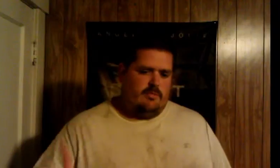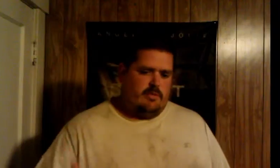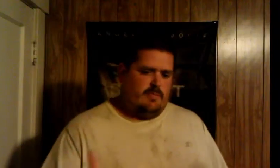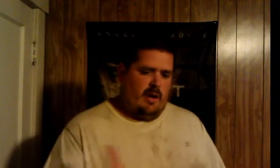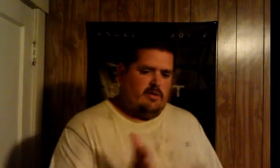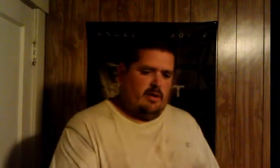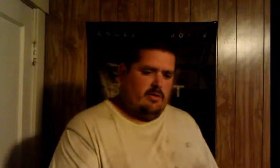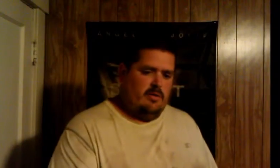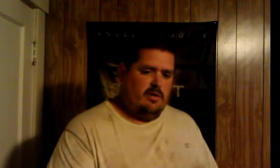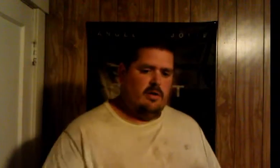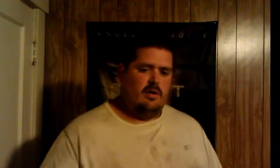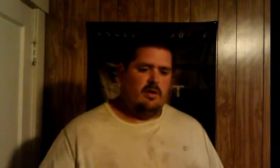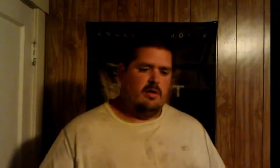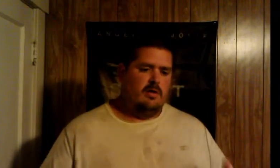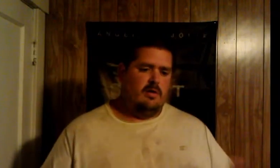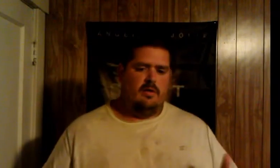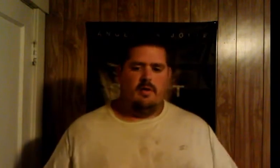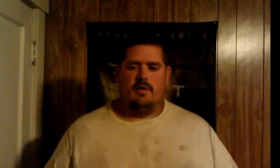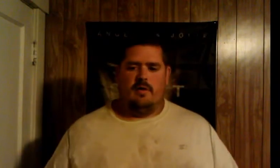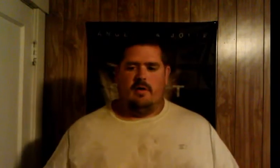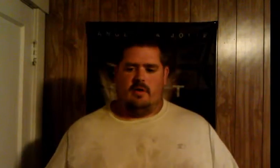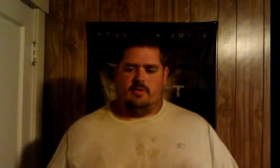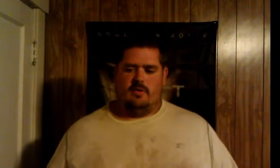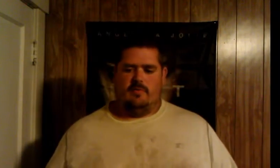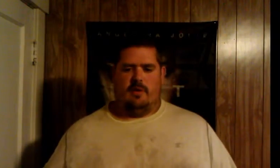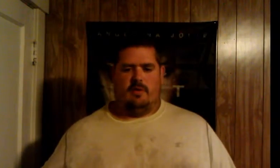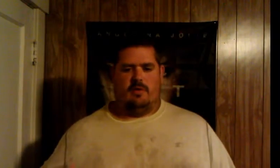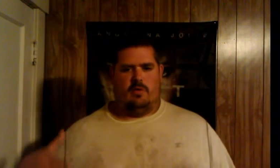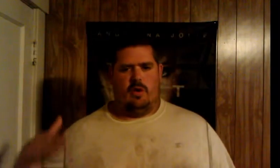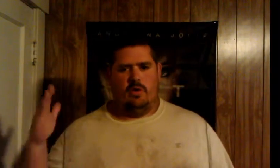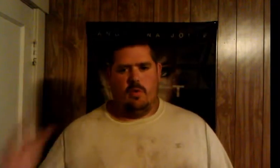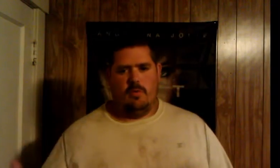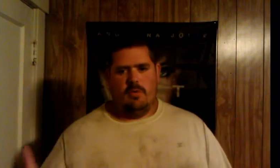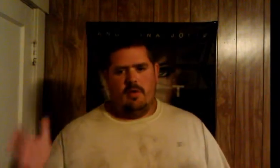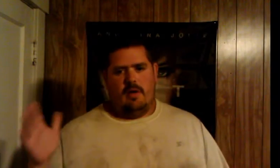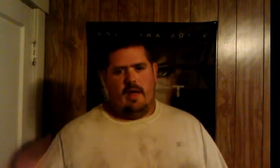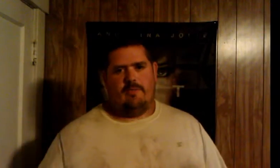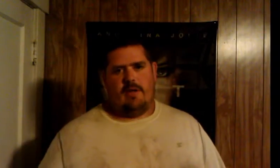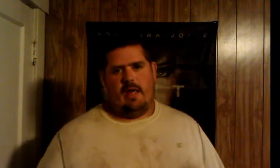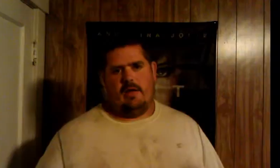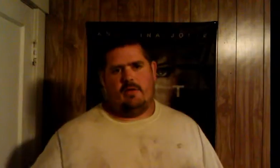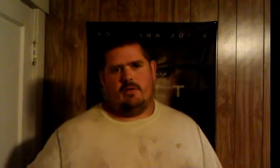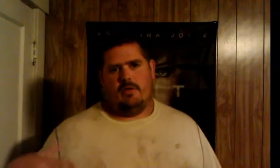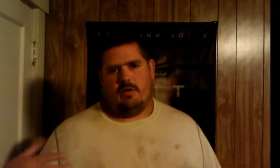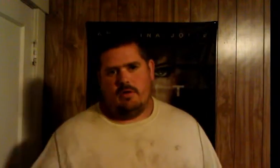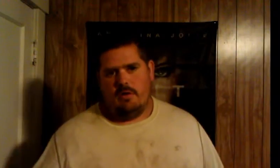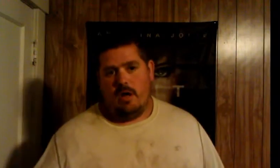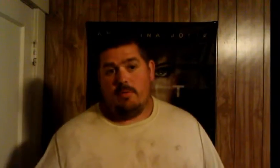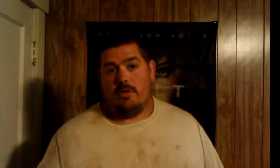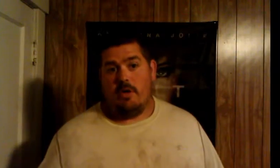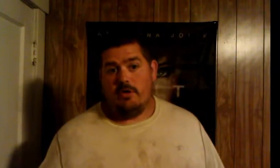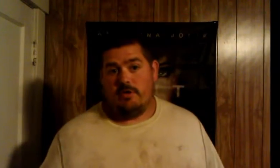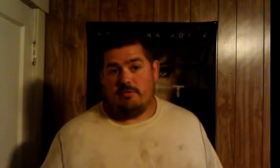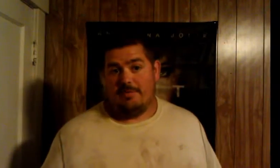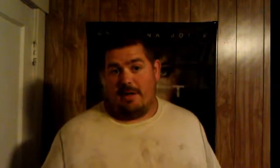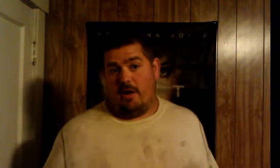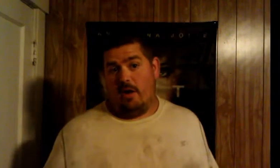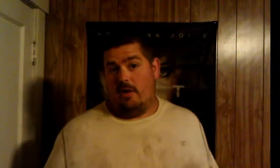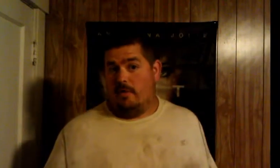also i also feel that there's the stages of respect you know and also like you got your normal everyday